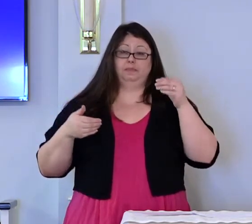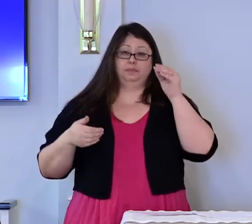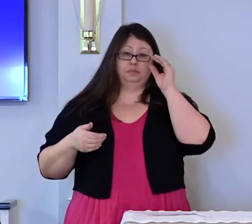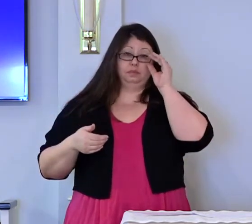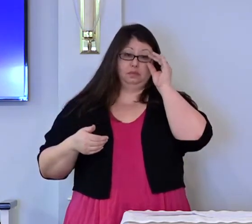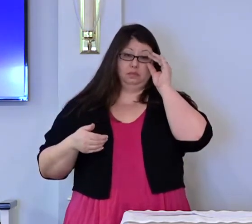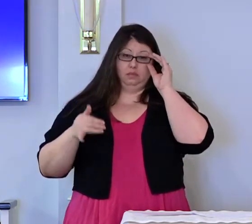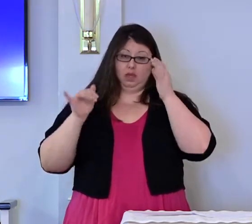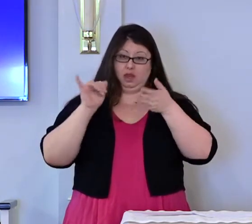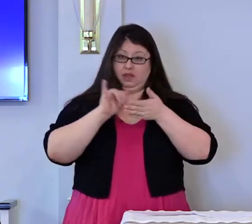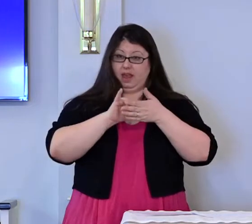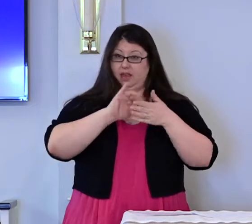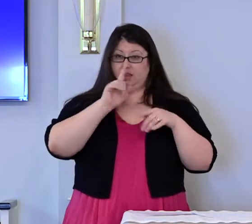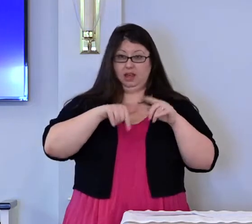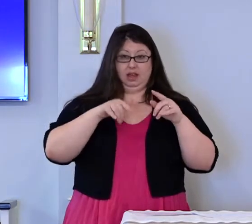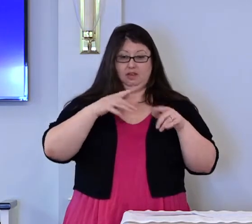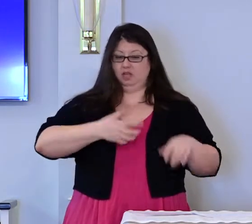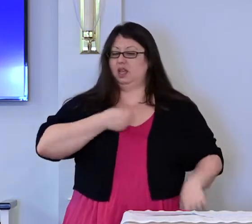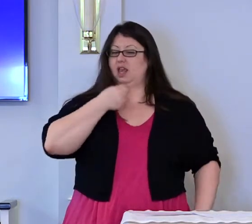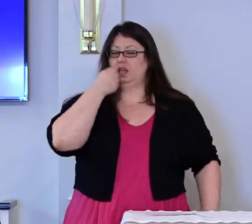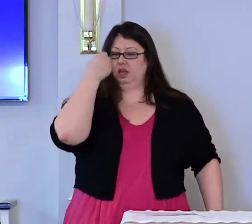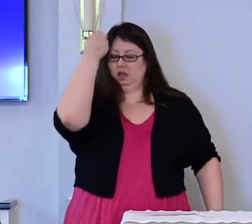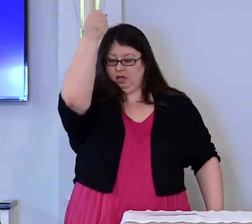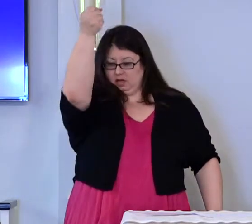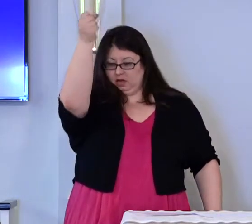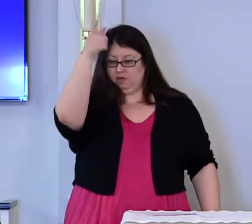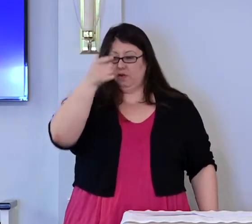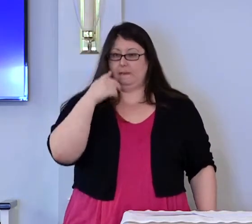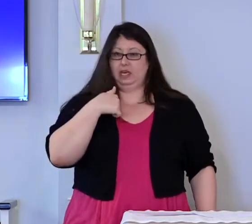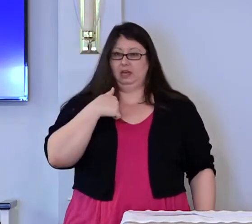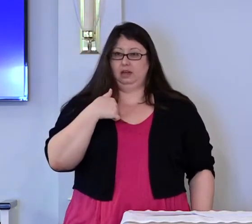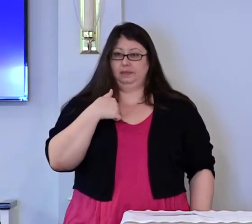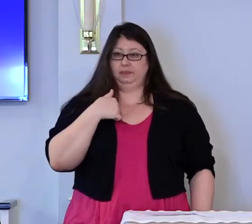And that can never be taken away from me.